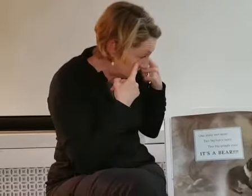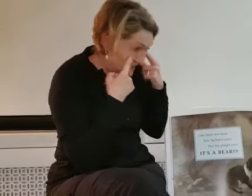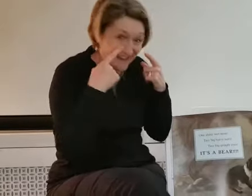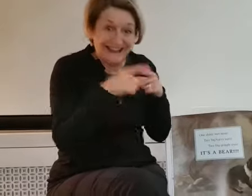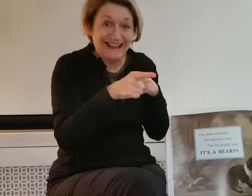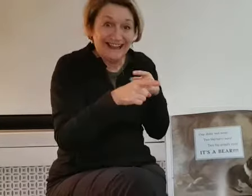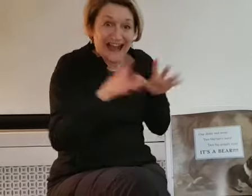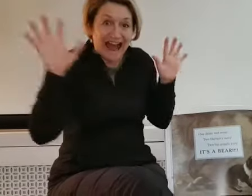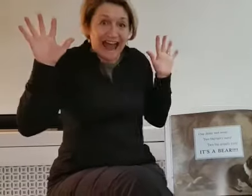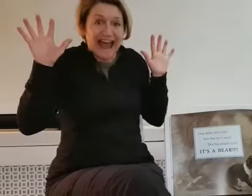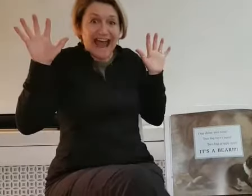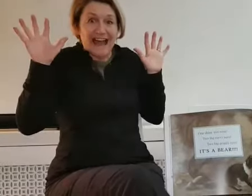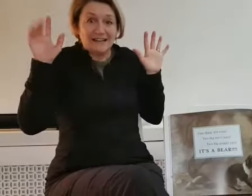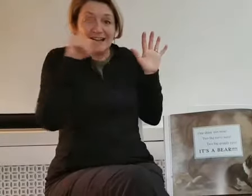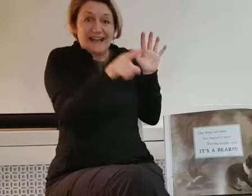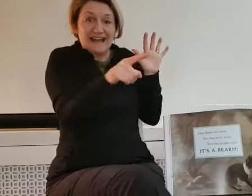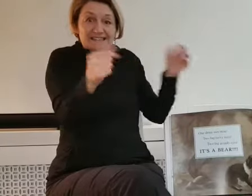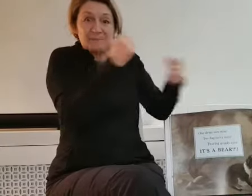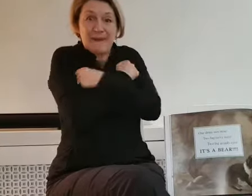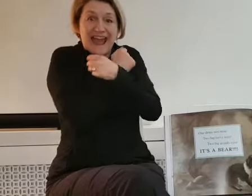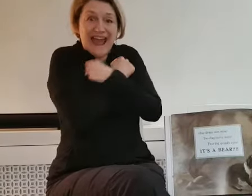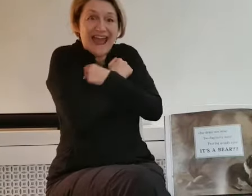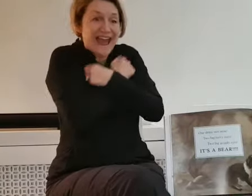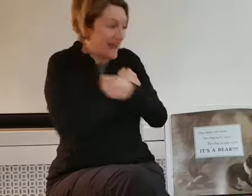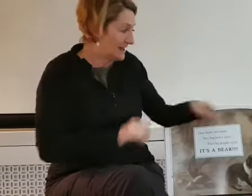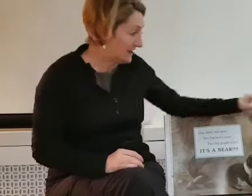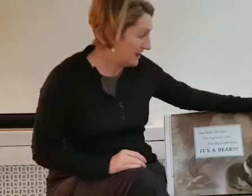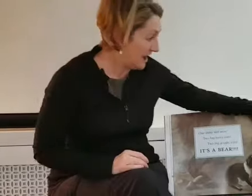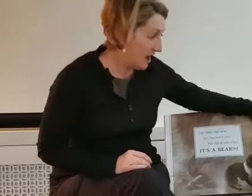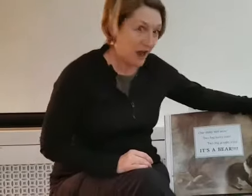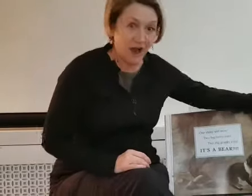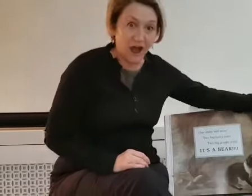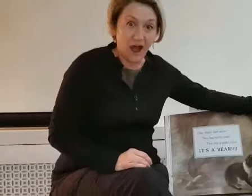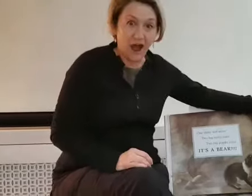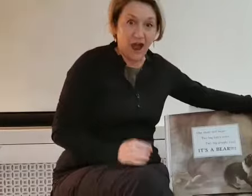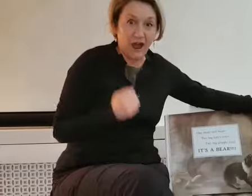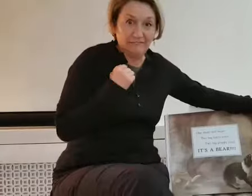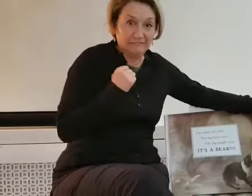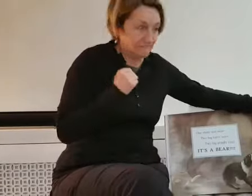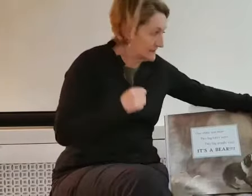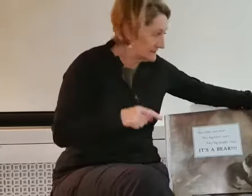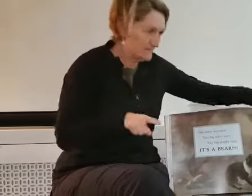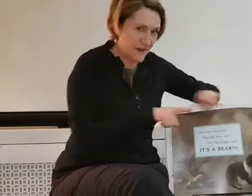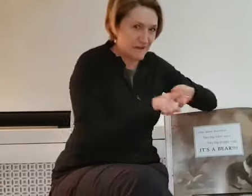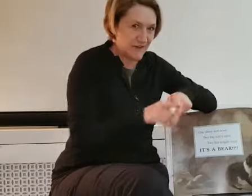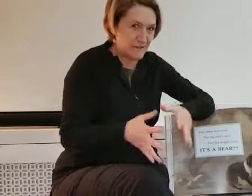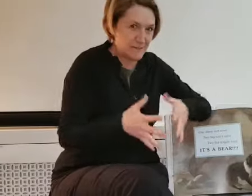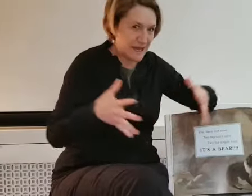Ah, it's a bear. Very, very big.